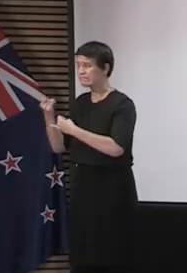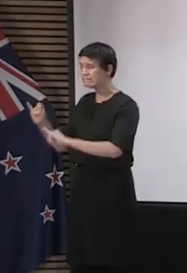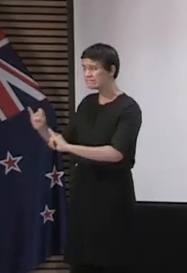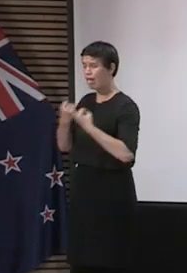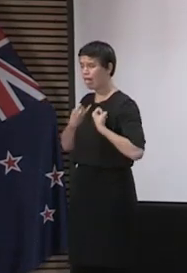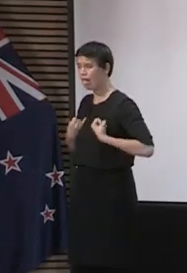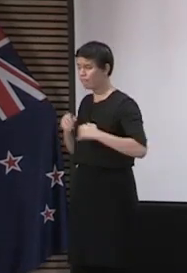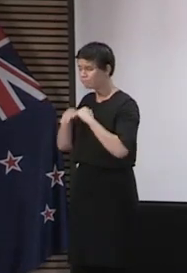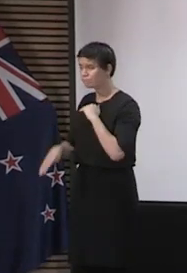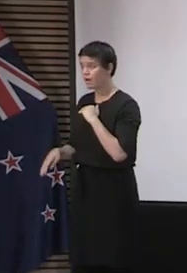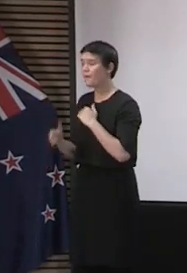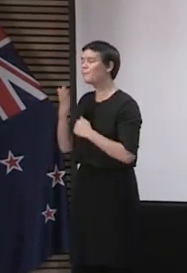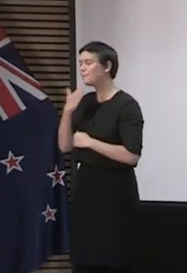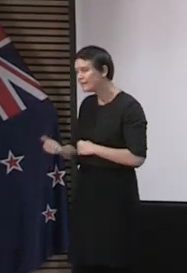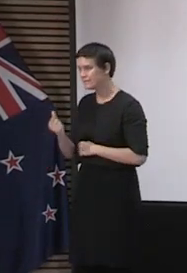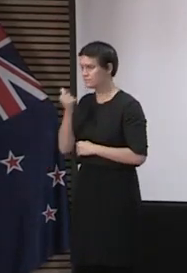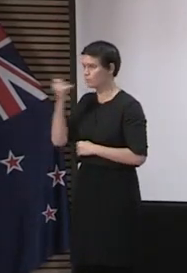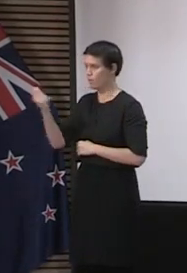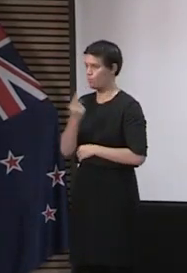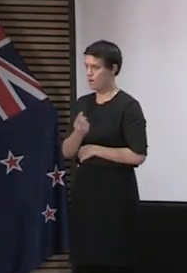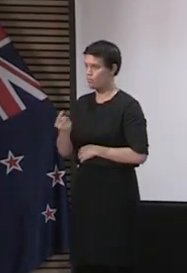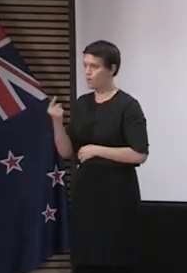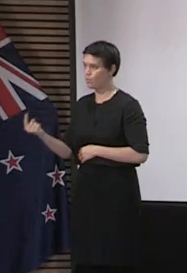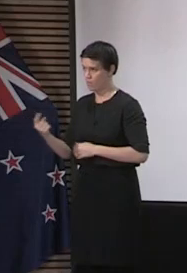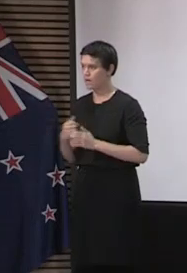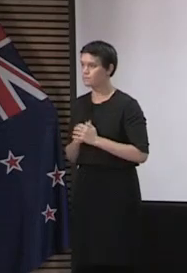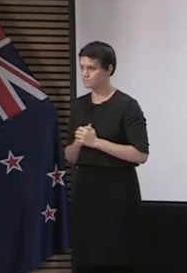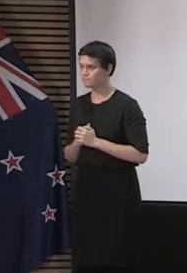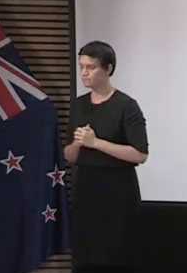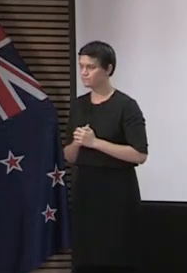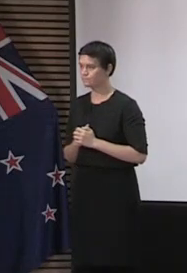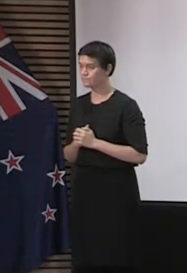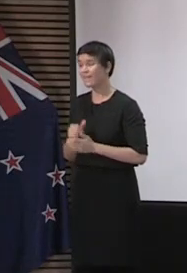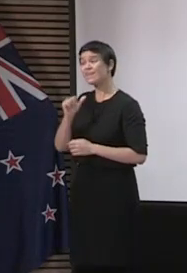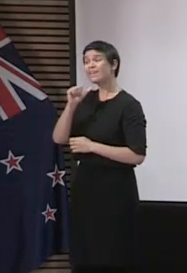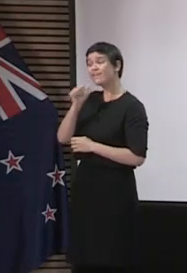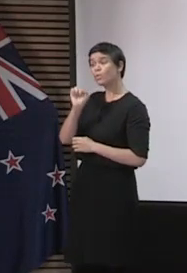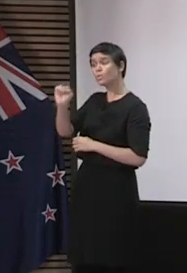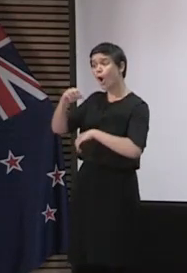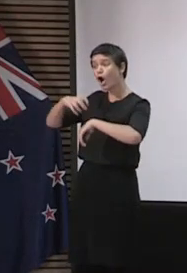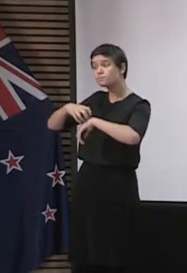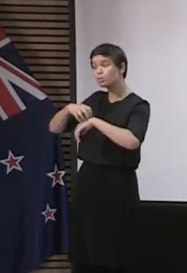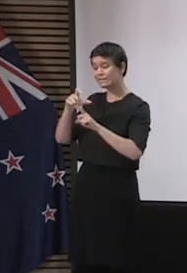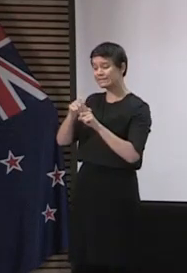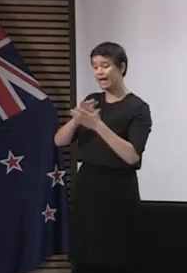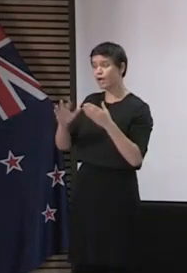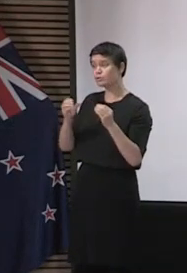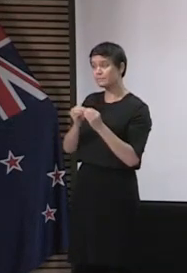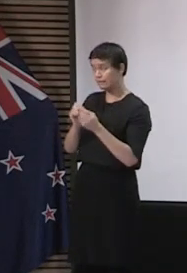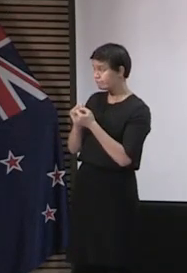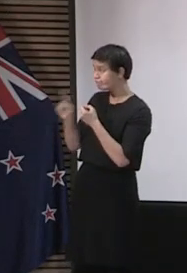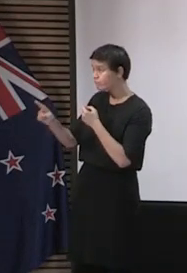if you get an appointment an appointment from your district health board in coming days for an investigation or to go in for treatment